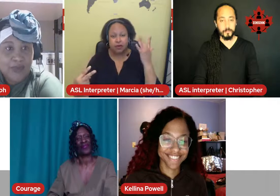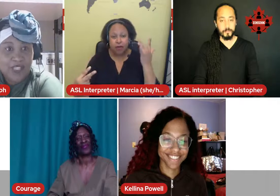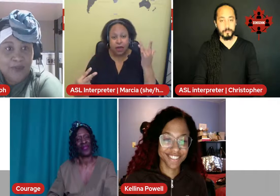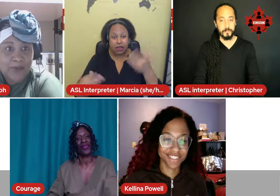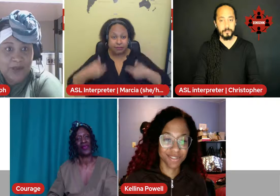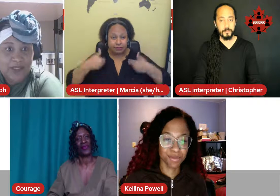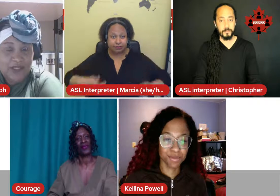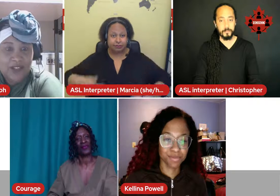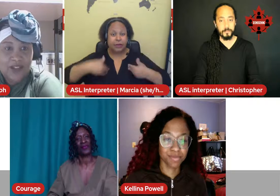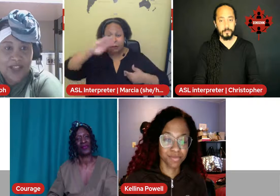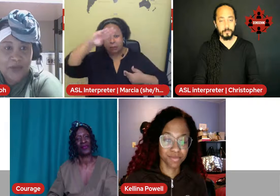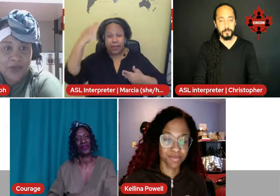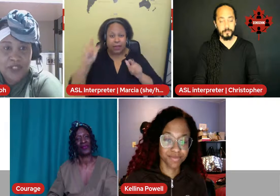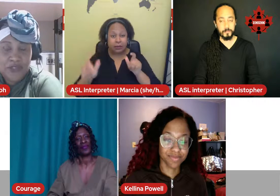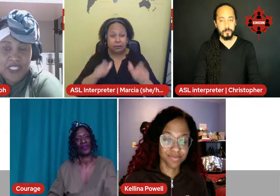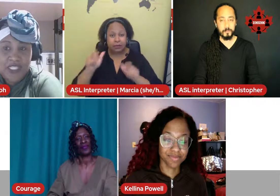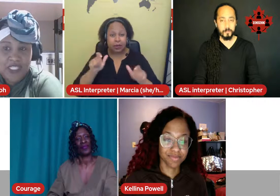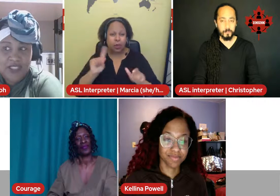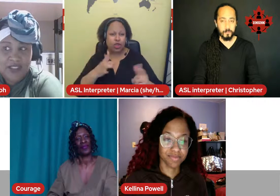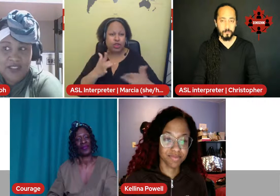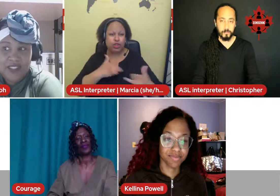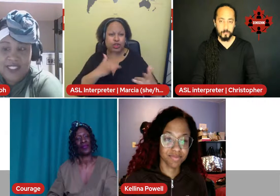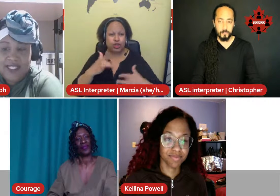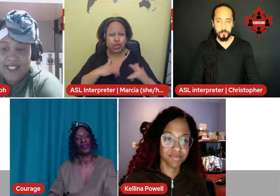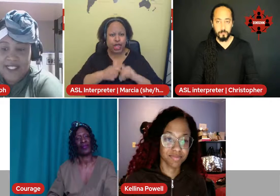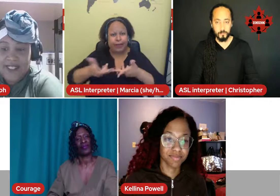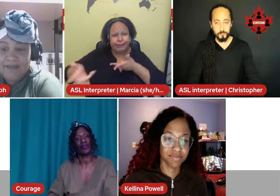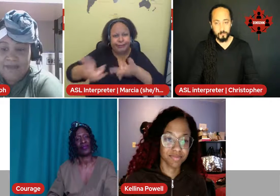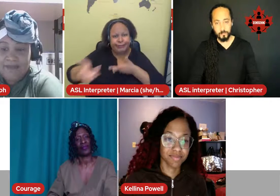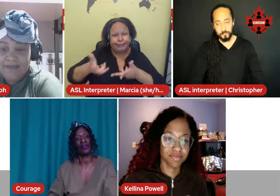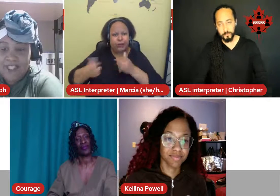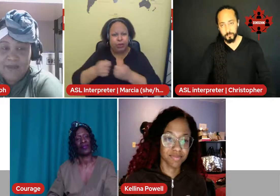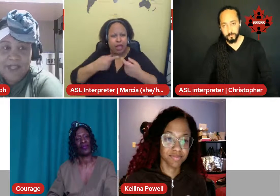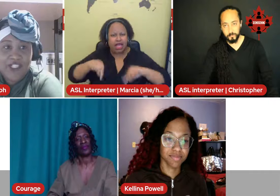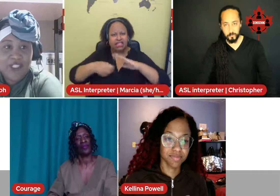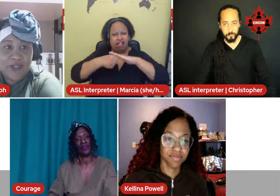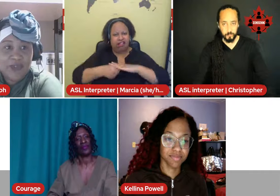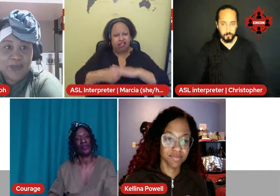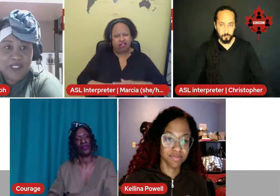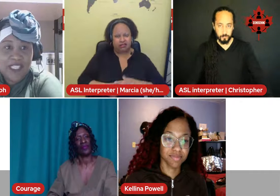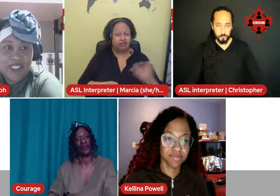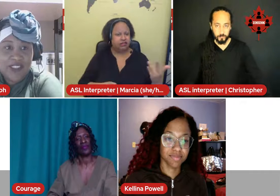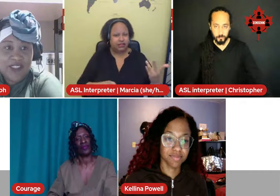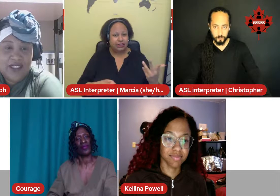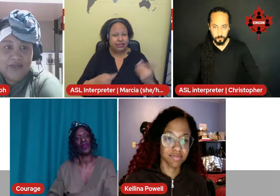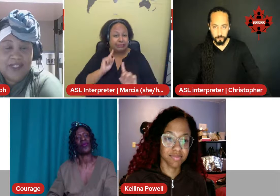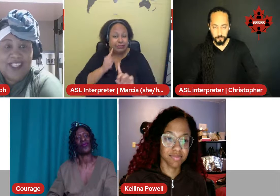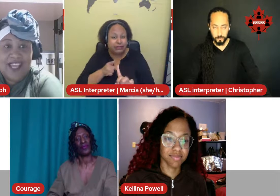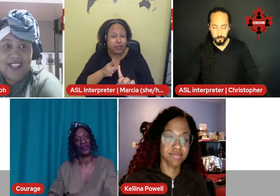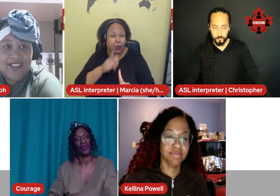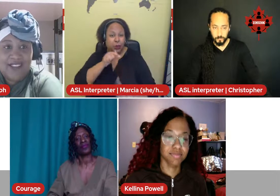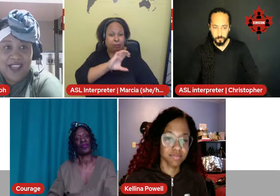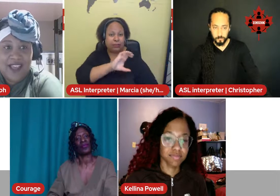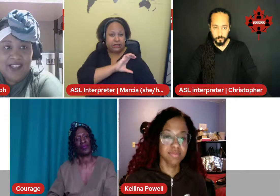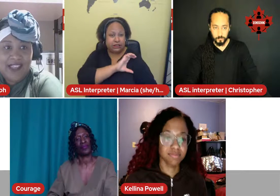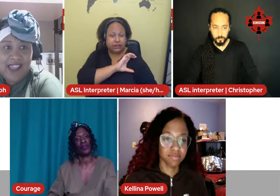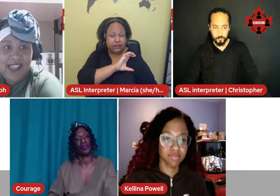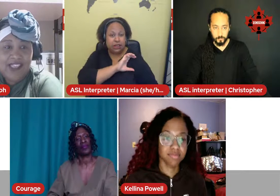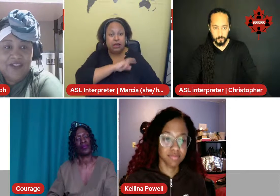people on how we're treated, especially with the police. But to add to that any